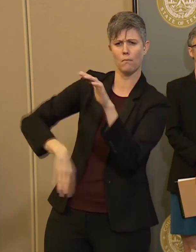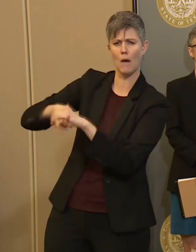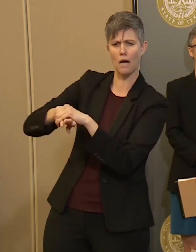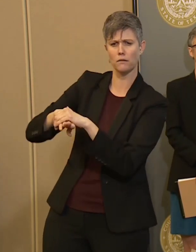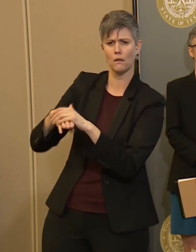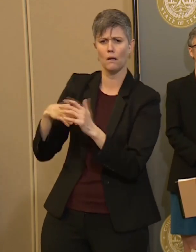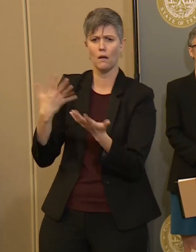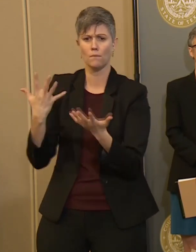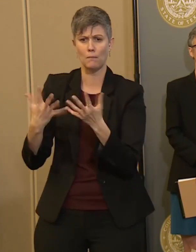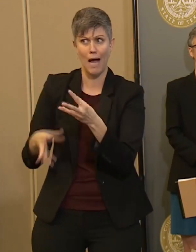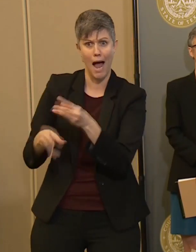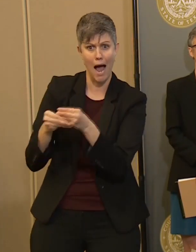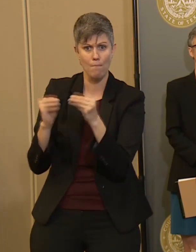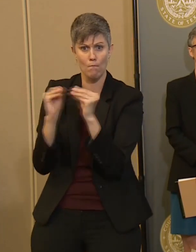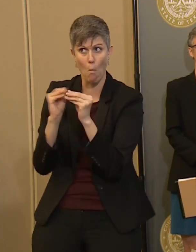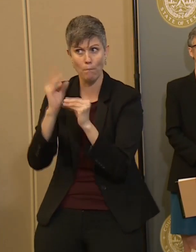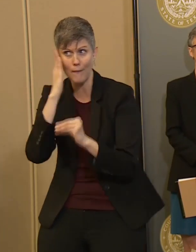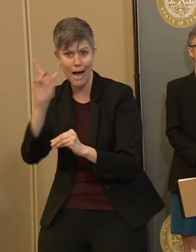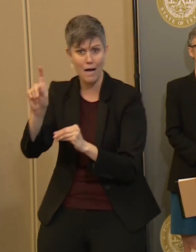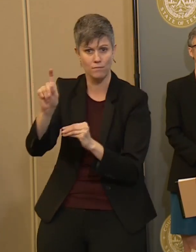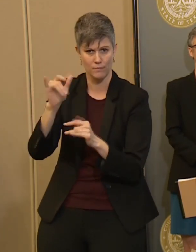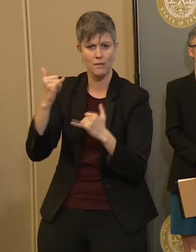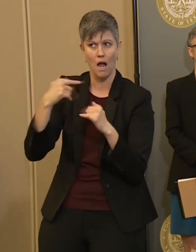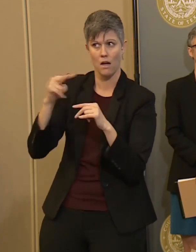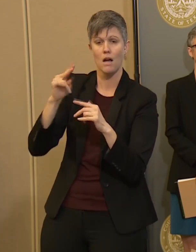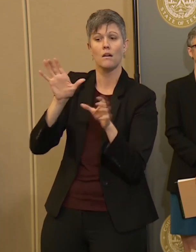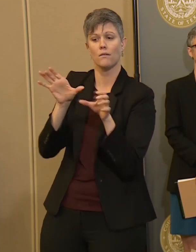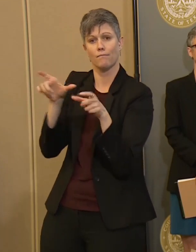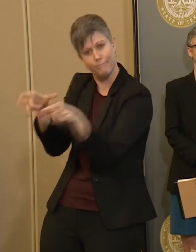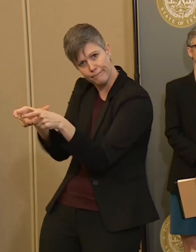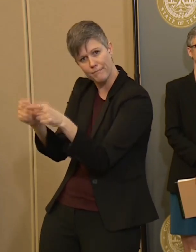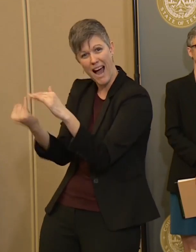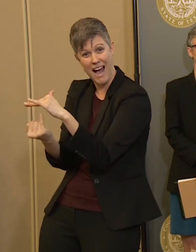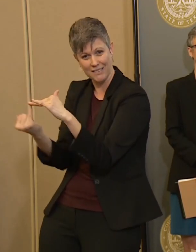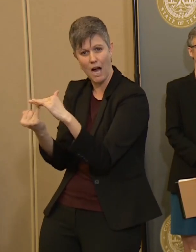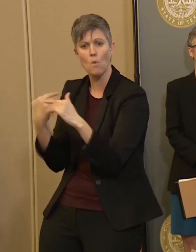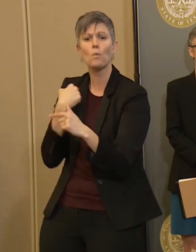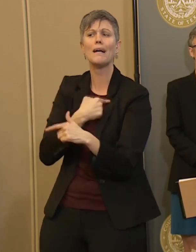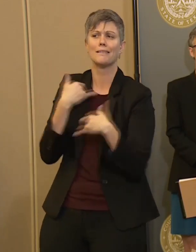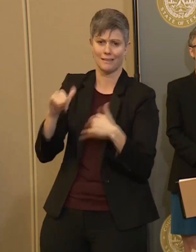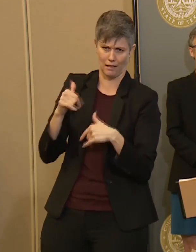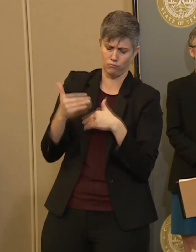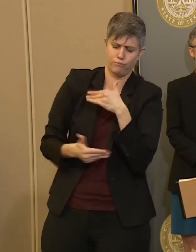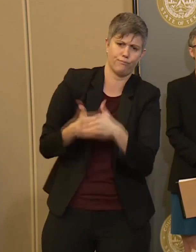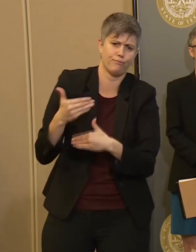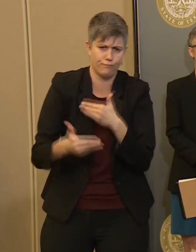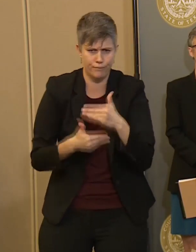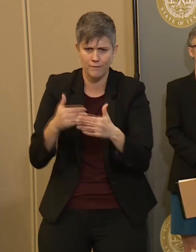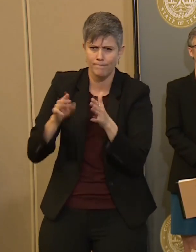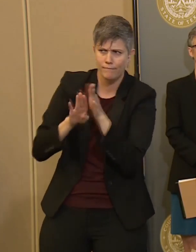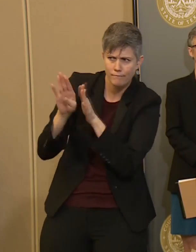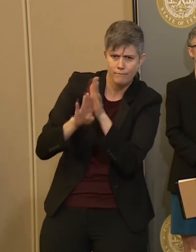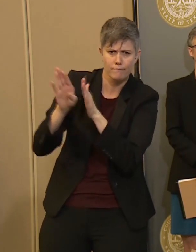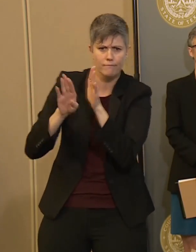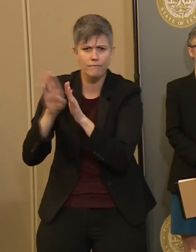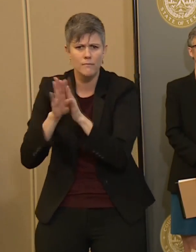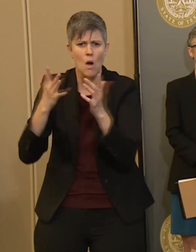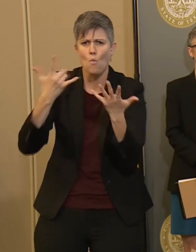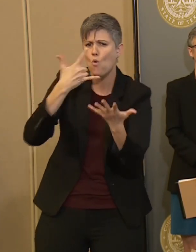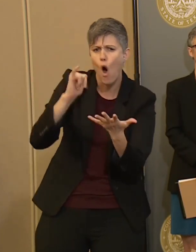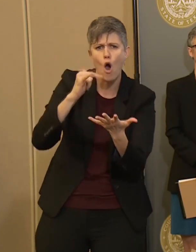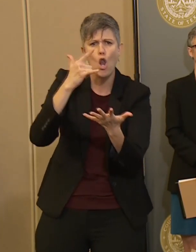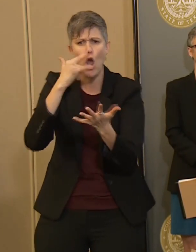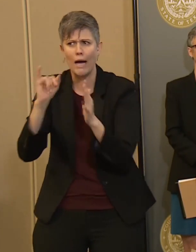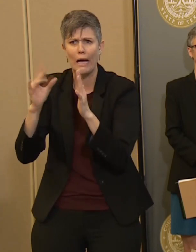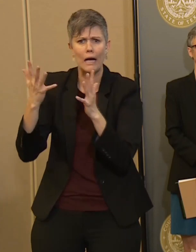vents and isolation rooms. So we're still in the process of developing those numbers and identifying